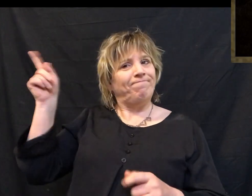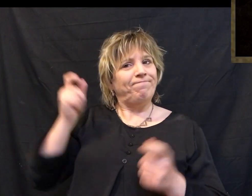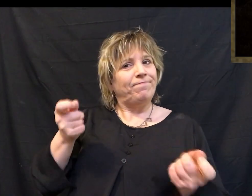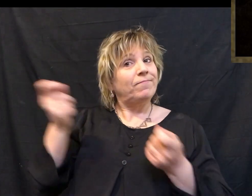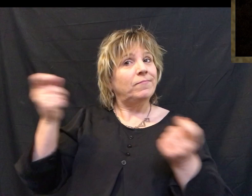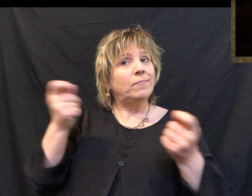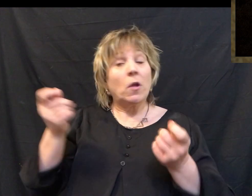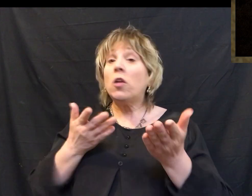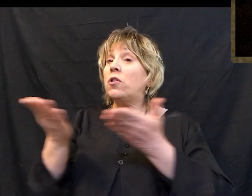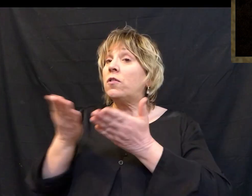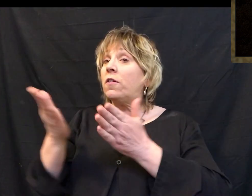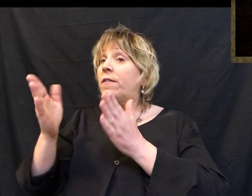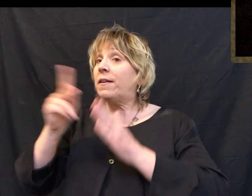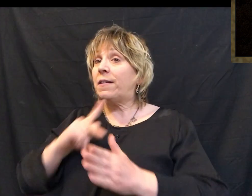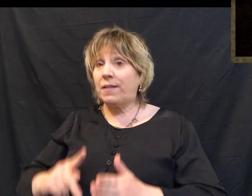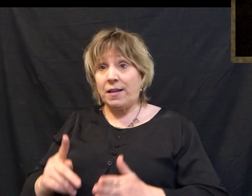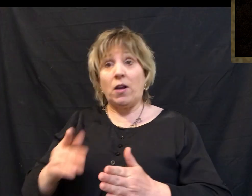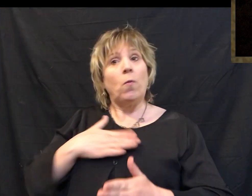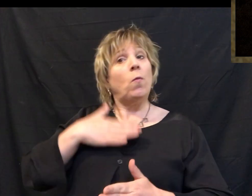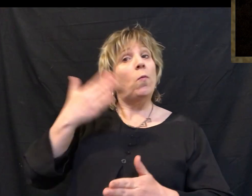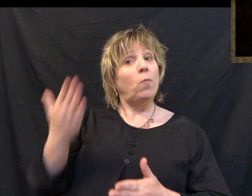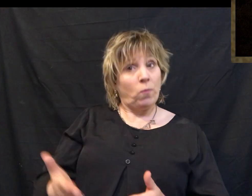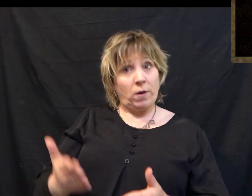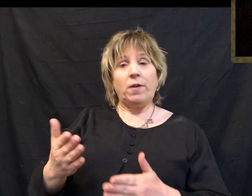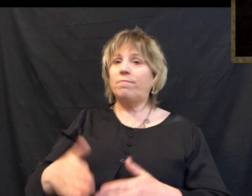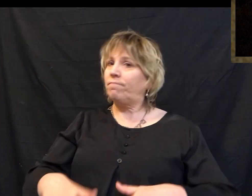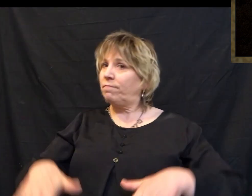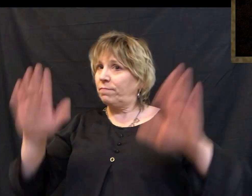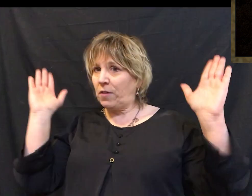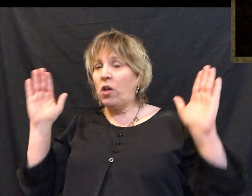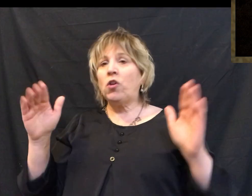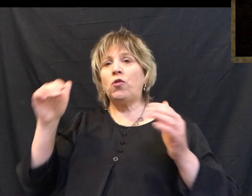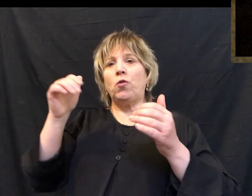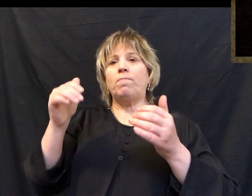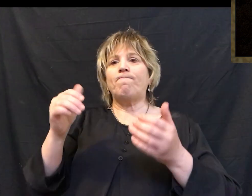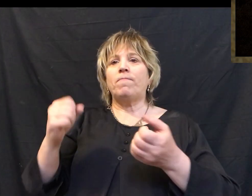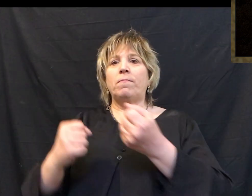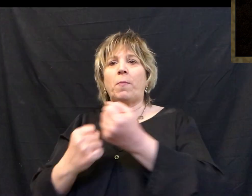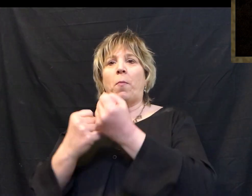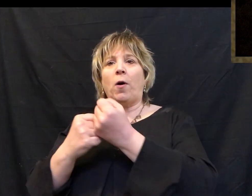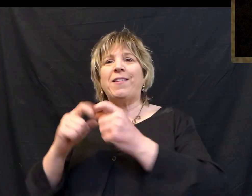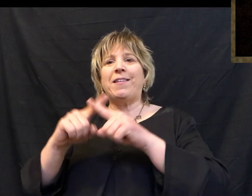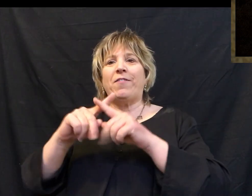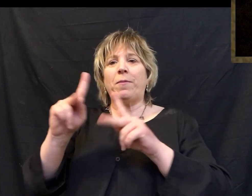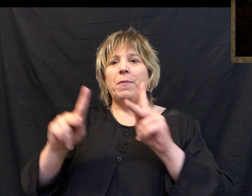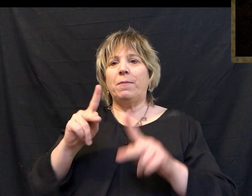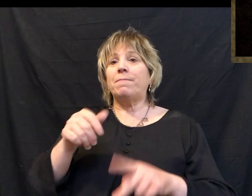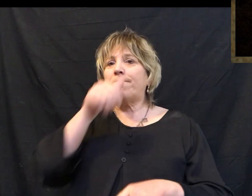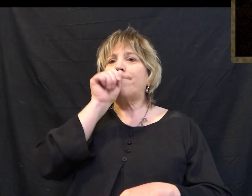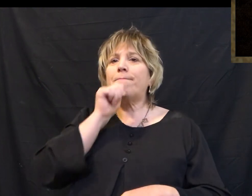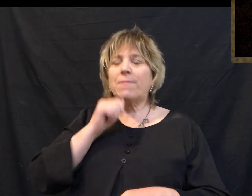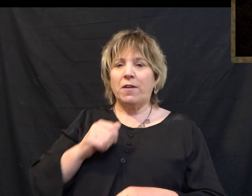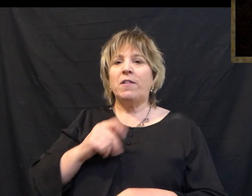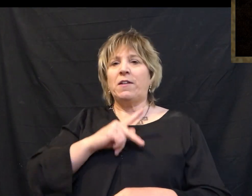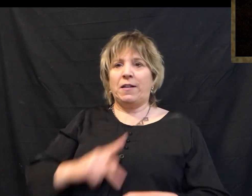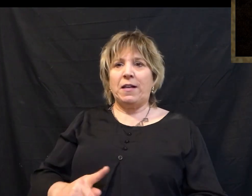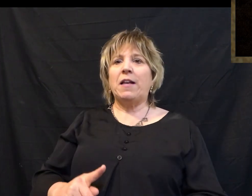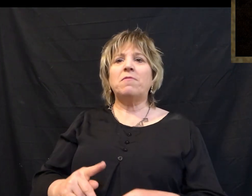control. He's a serving king who willingly gives of himself to exalt others. And he's a suffering king standing